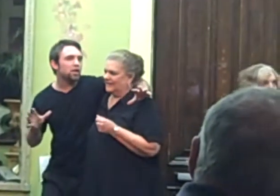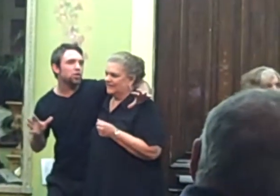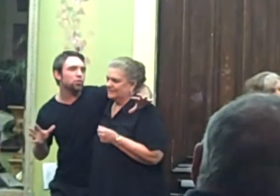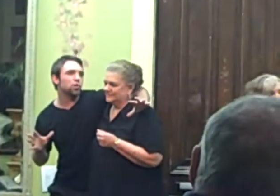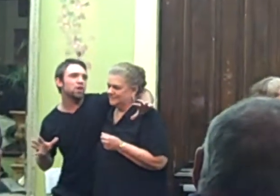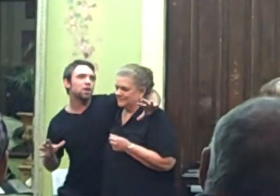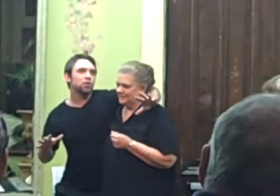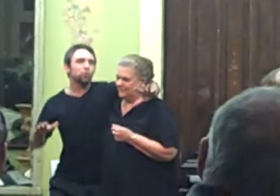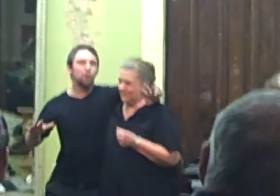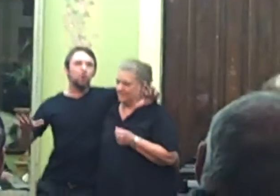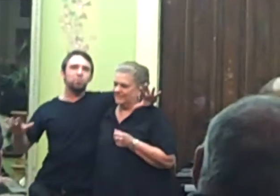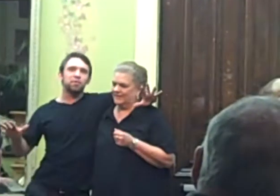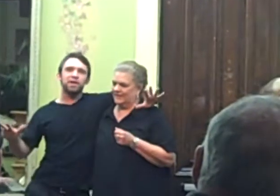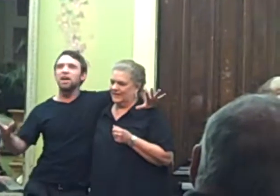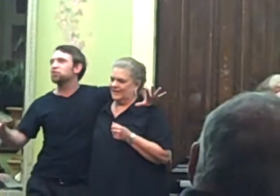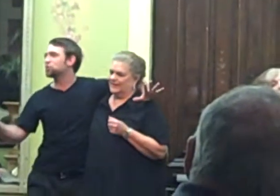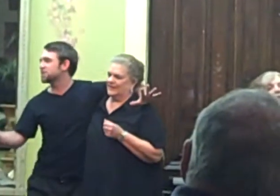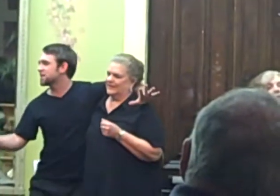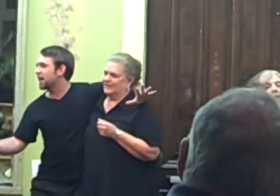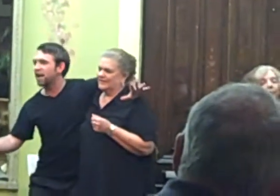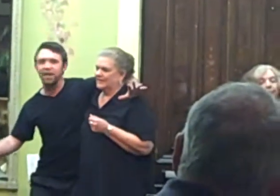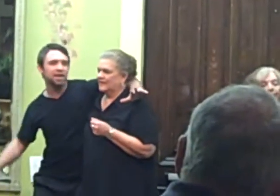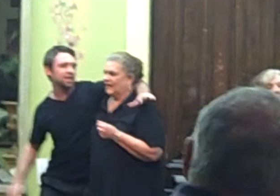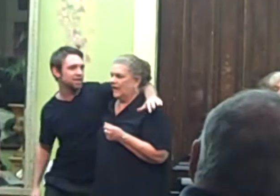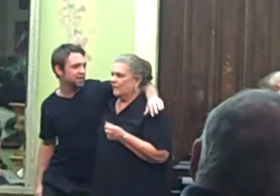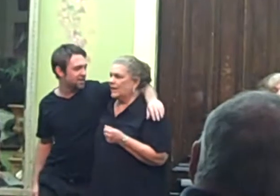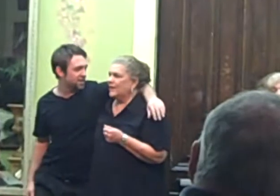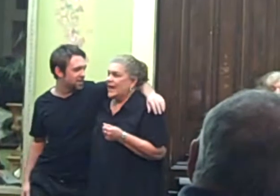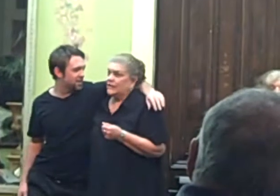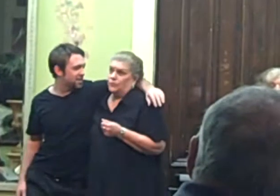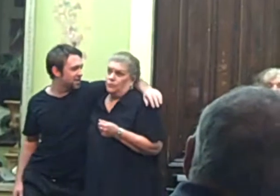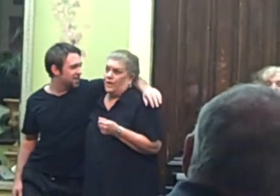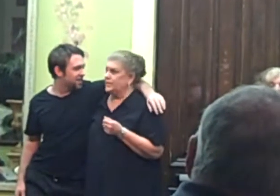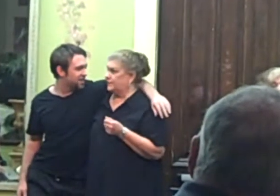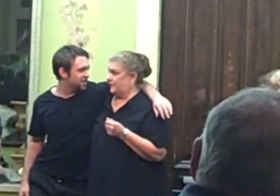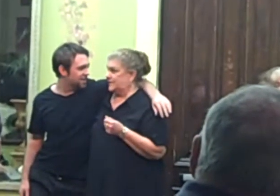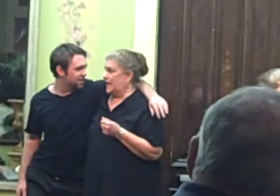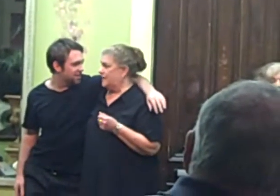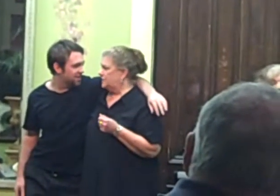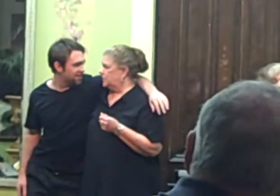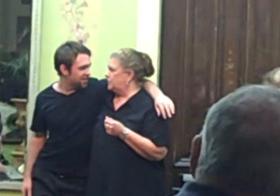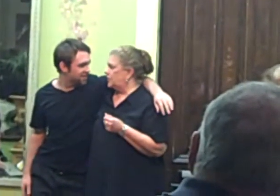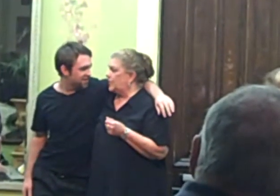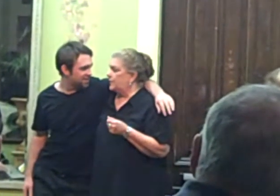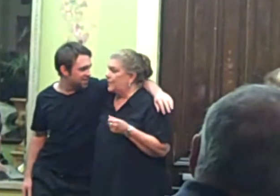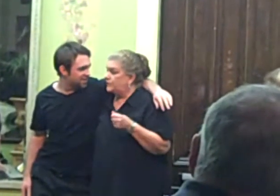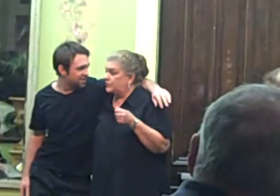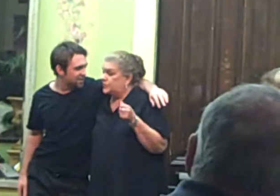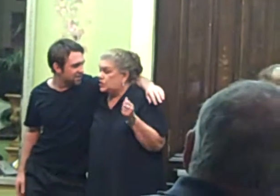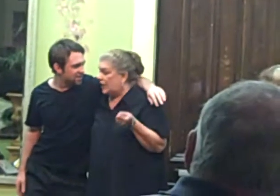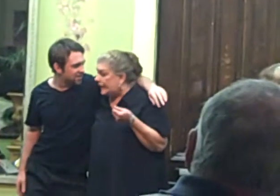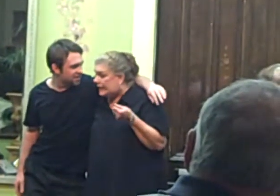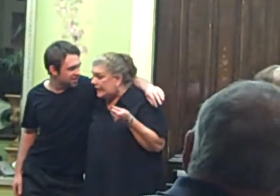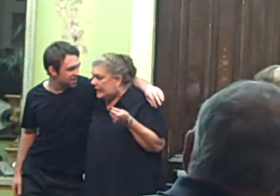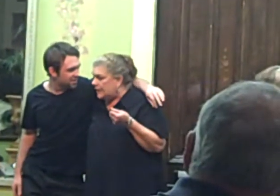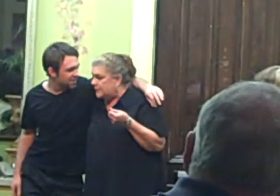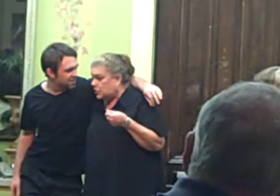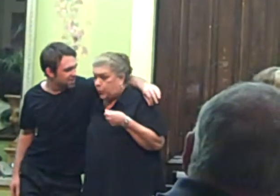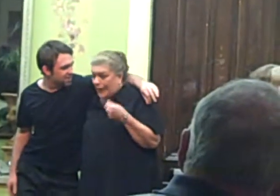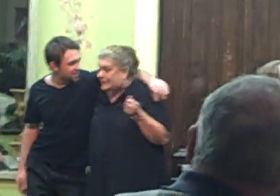you roamed the countryside. Well, we had a wonderful time, don't you know? We went through the channel. It was quite